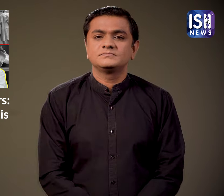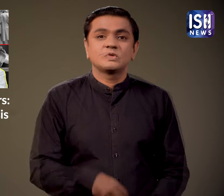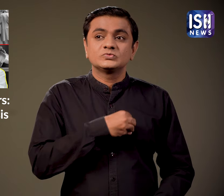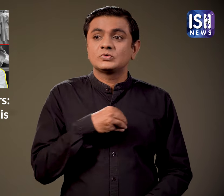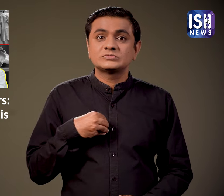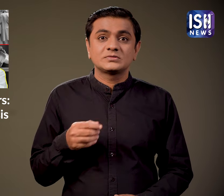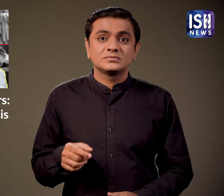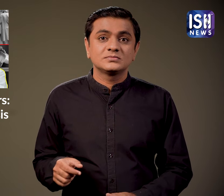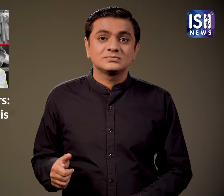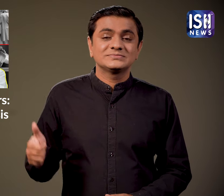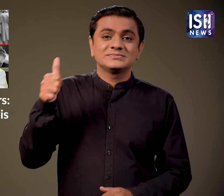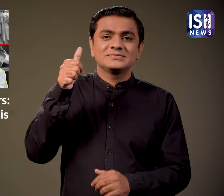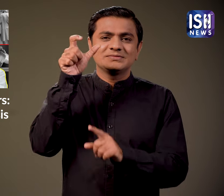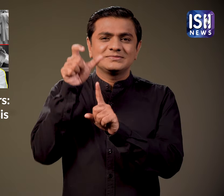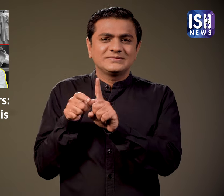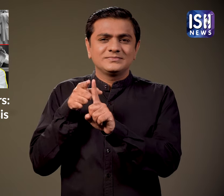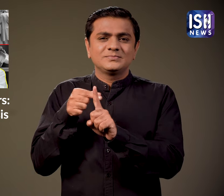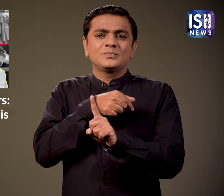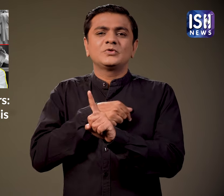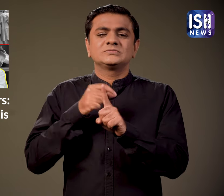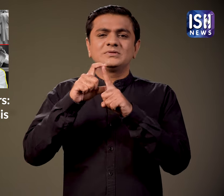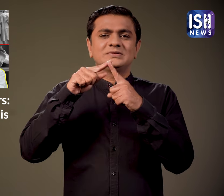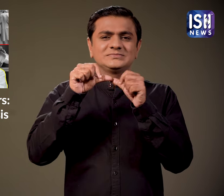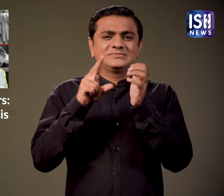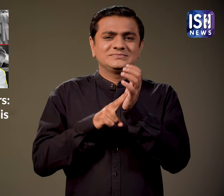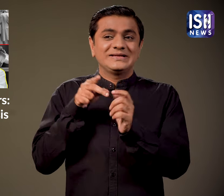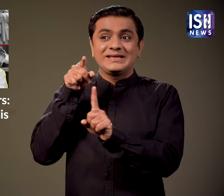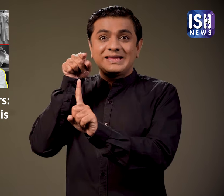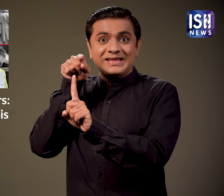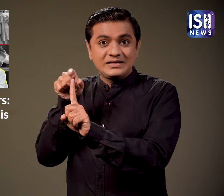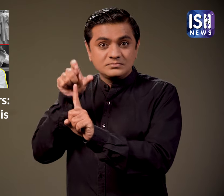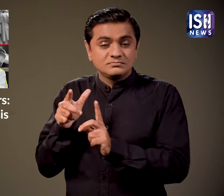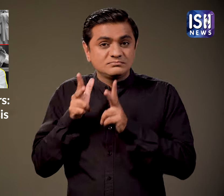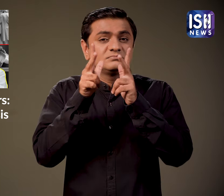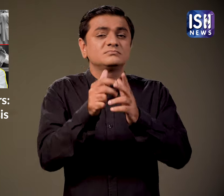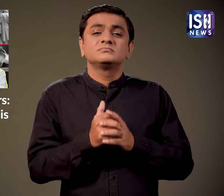The Dean mentioned that staff transfers, especially nurses, cause problems at the hospital.